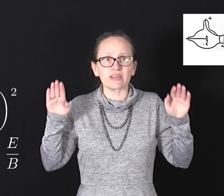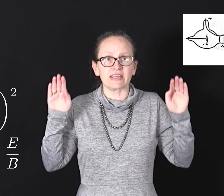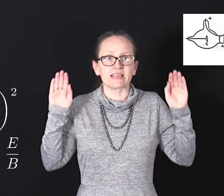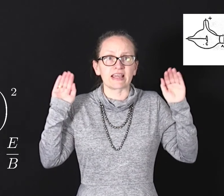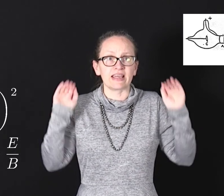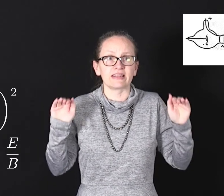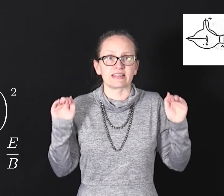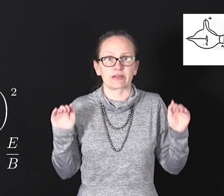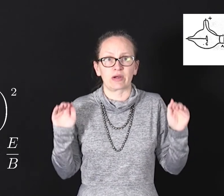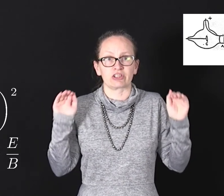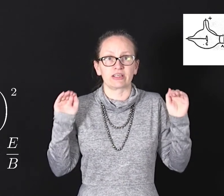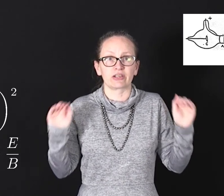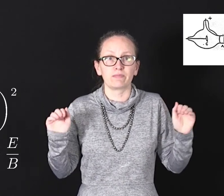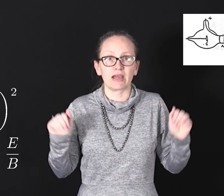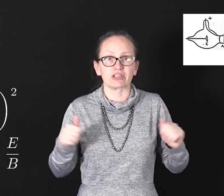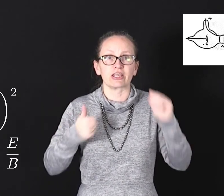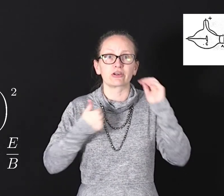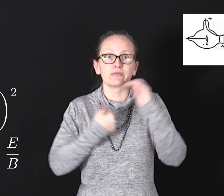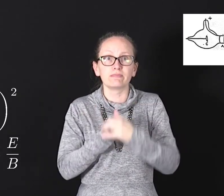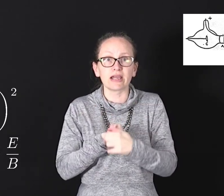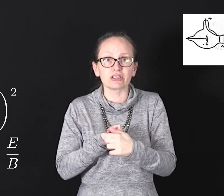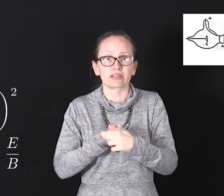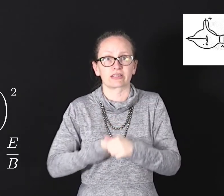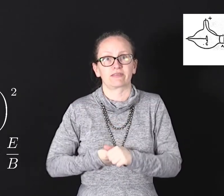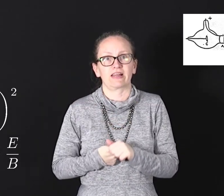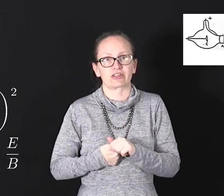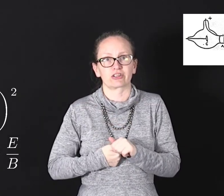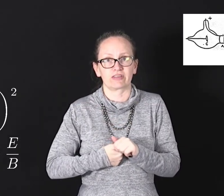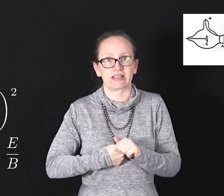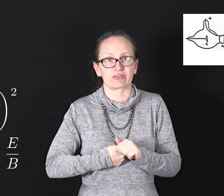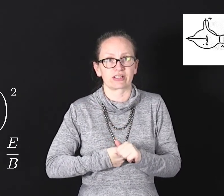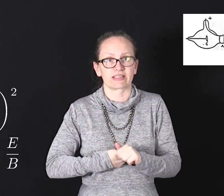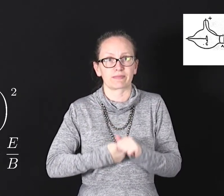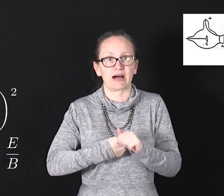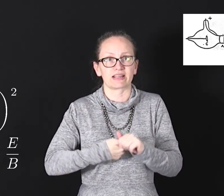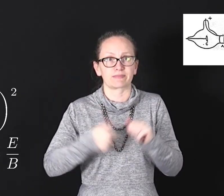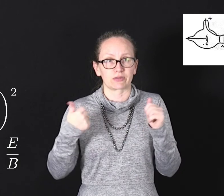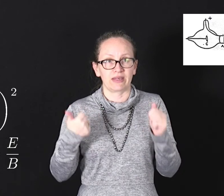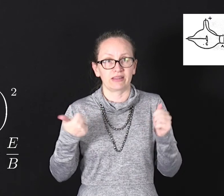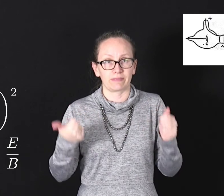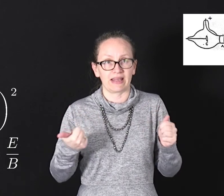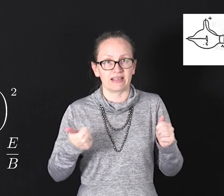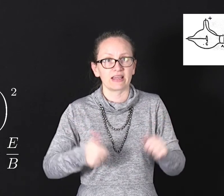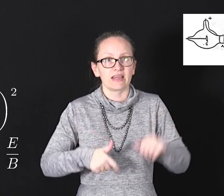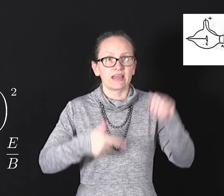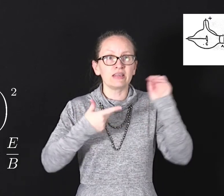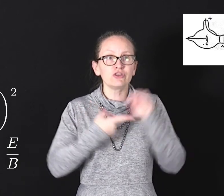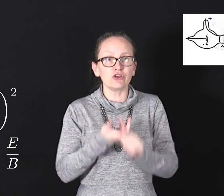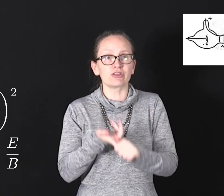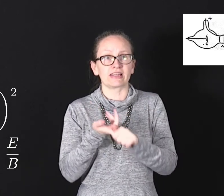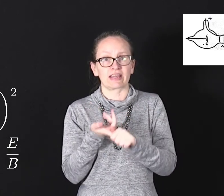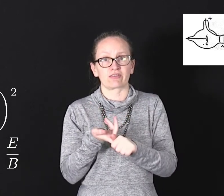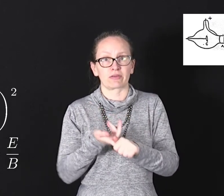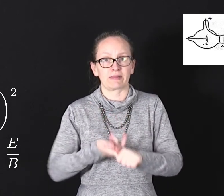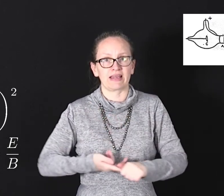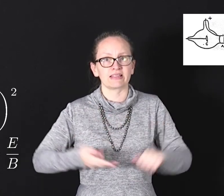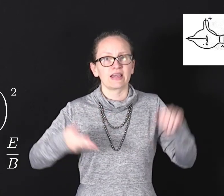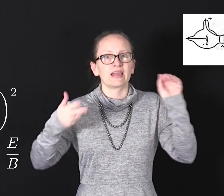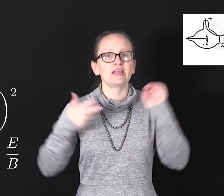the things in this equation he could measure. He could measure the deflection of the electron as it passed between the plates. He knew the length of the plates. He